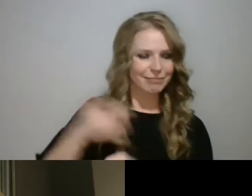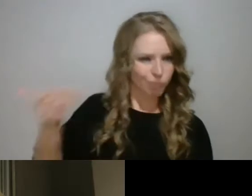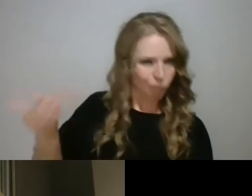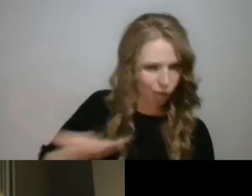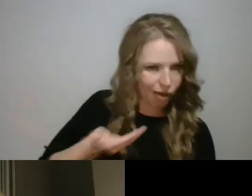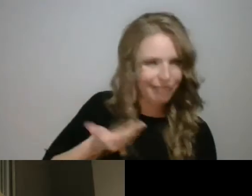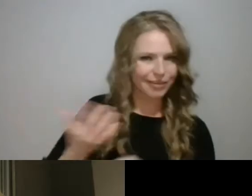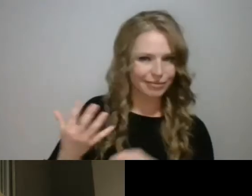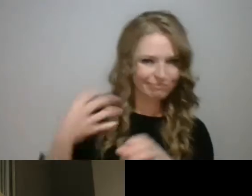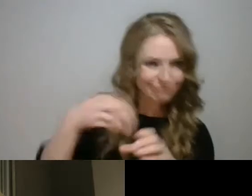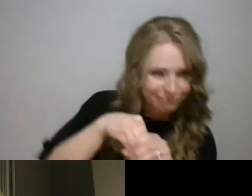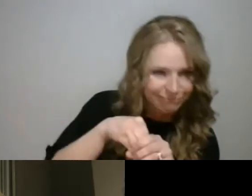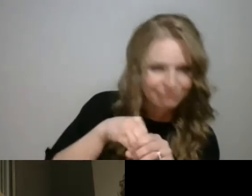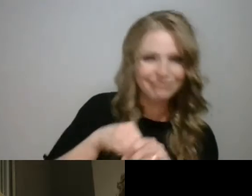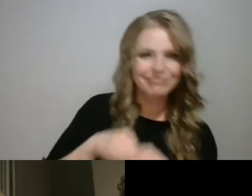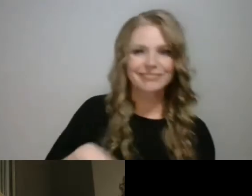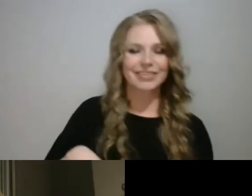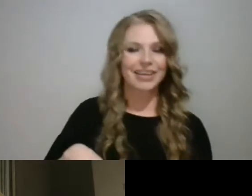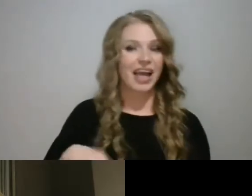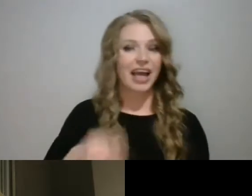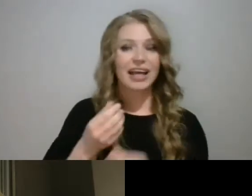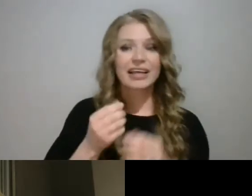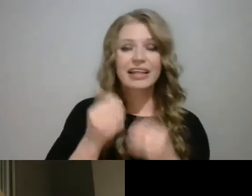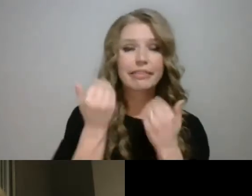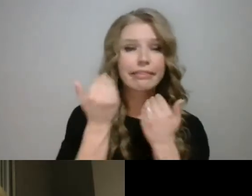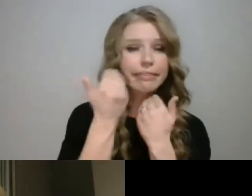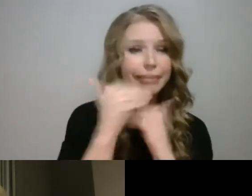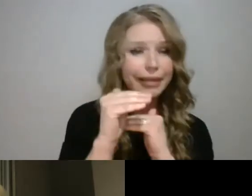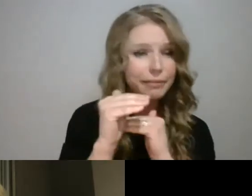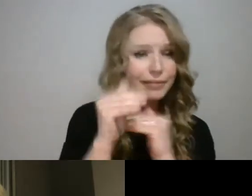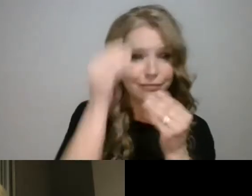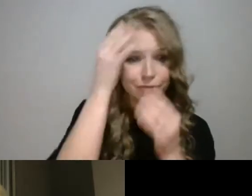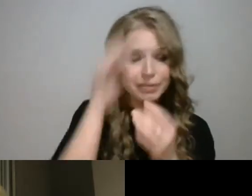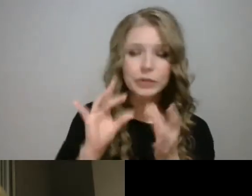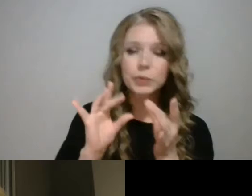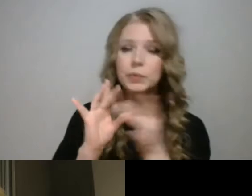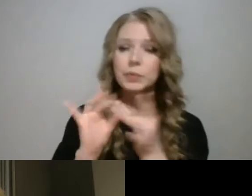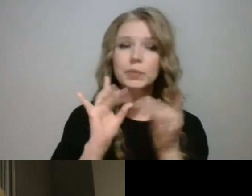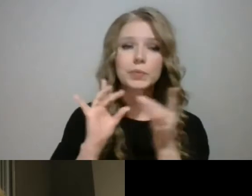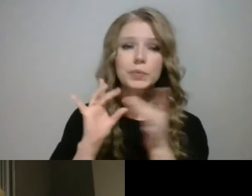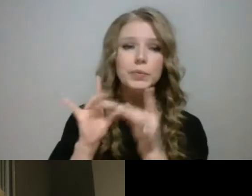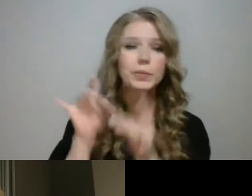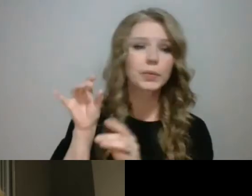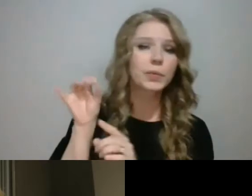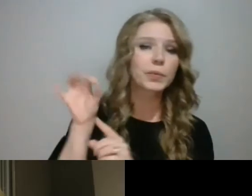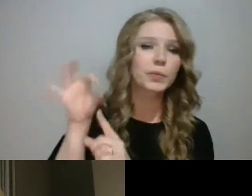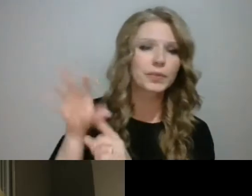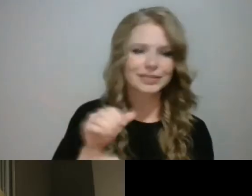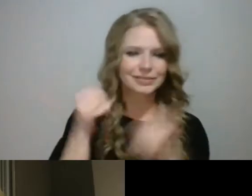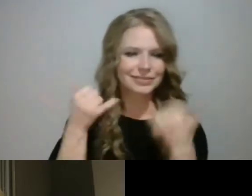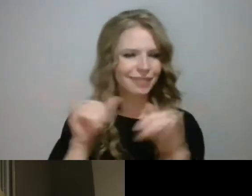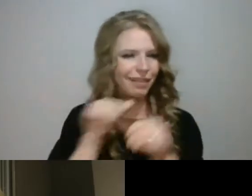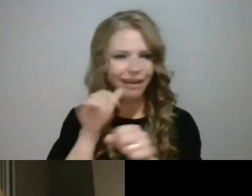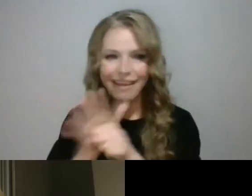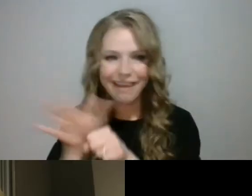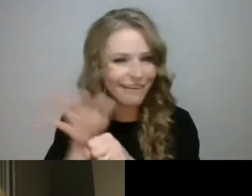always important to welcome them into the conversation and make conversation accessible to them. And